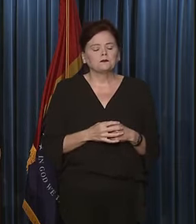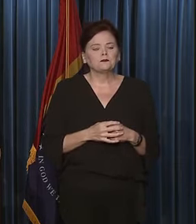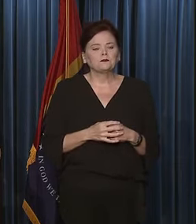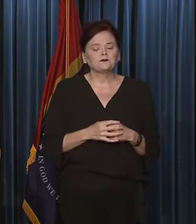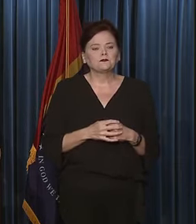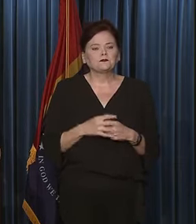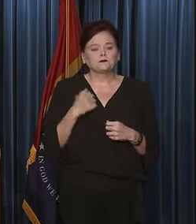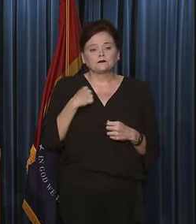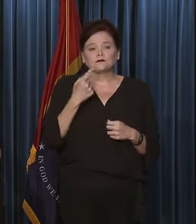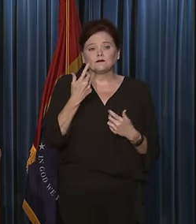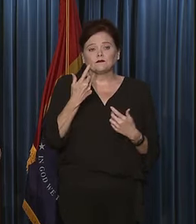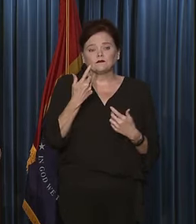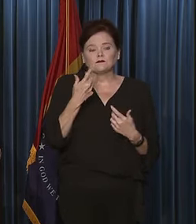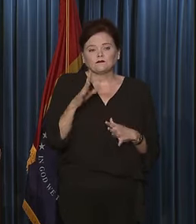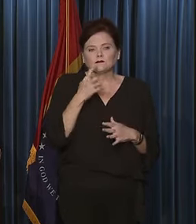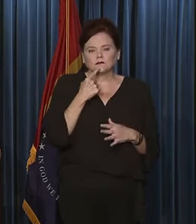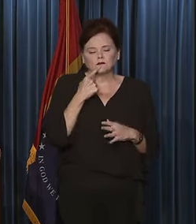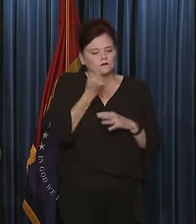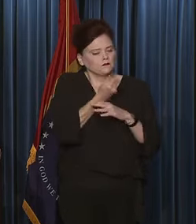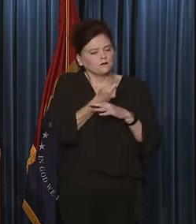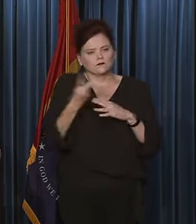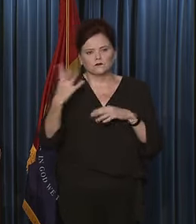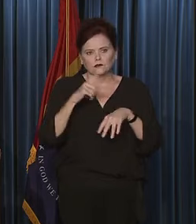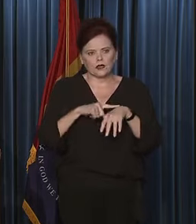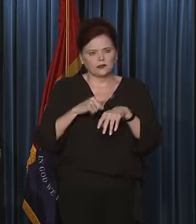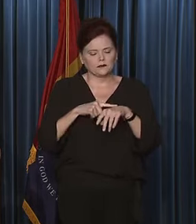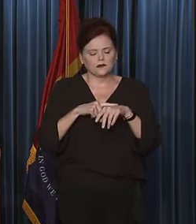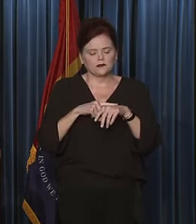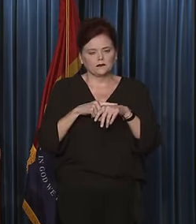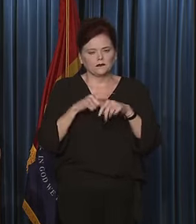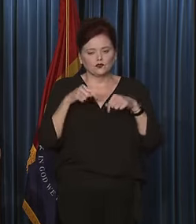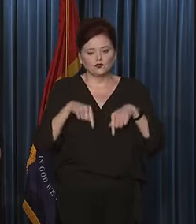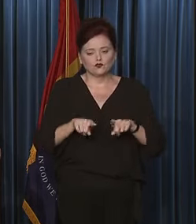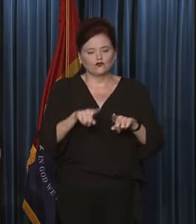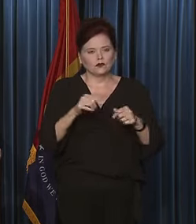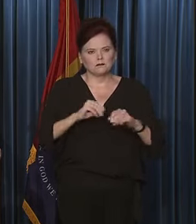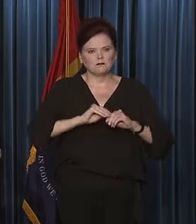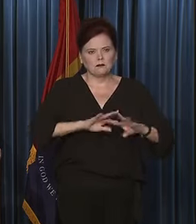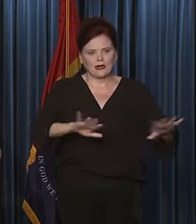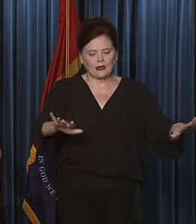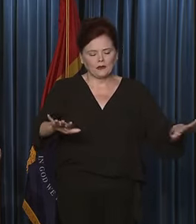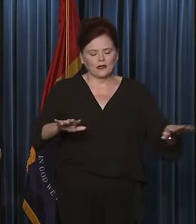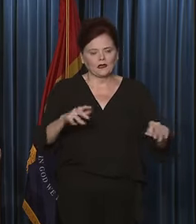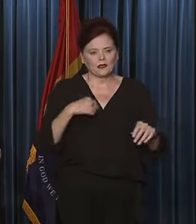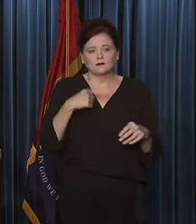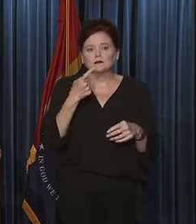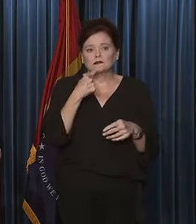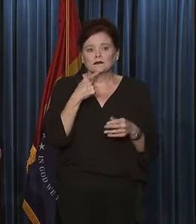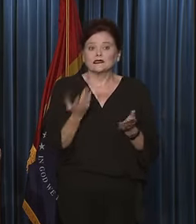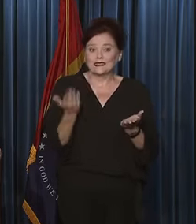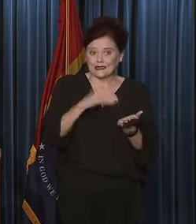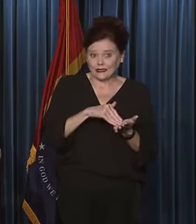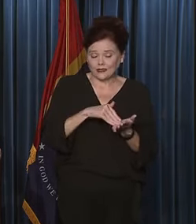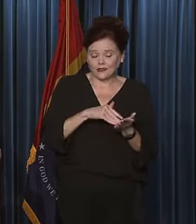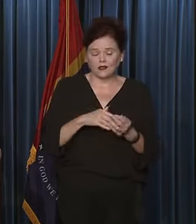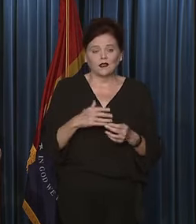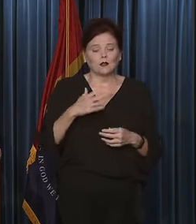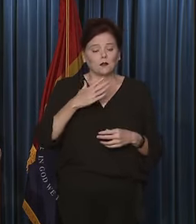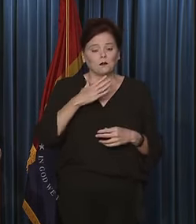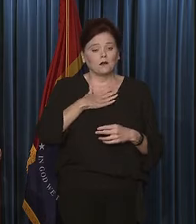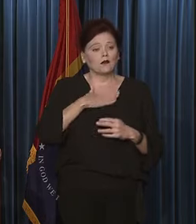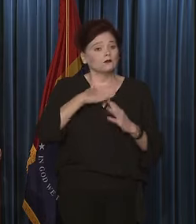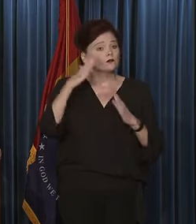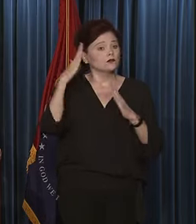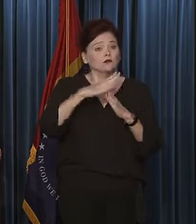I've said this multiple times throughout this pandemic, but I'll say it again. My